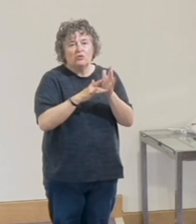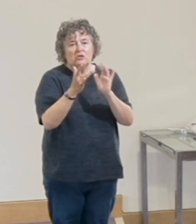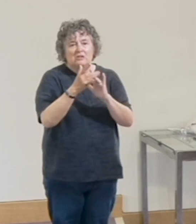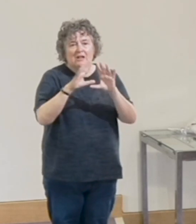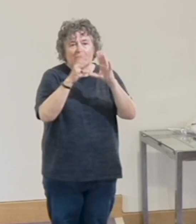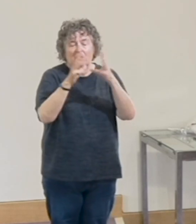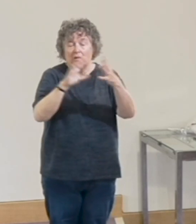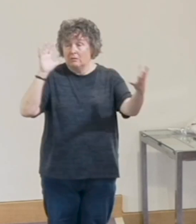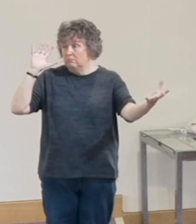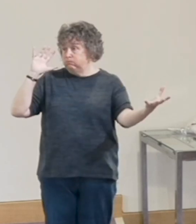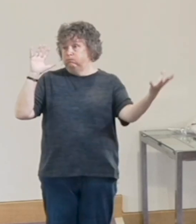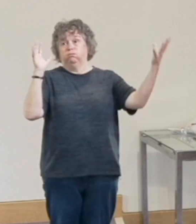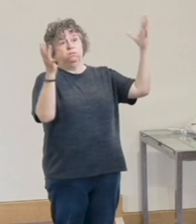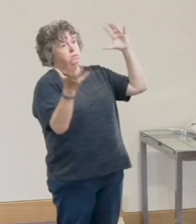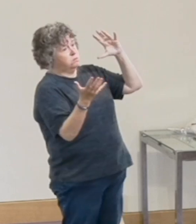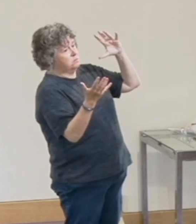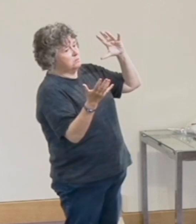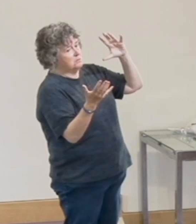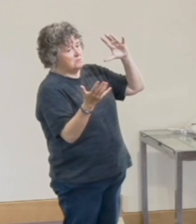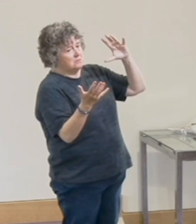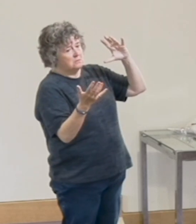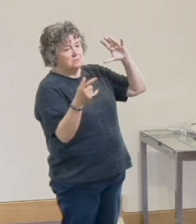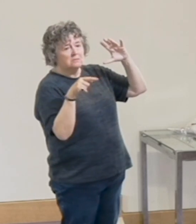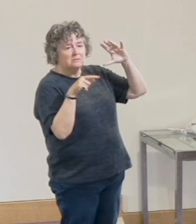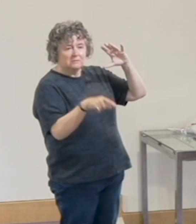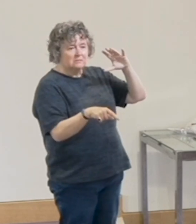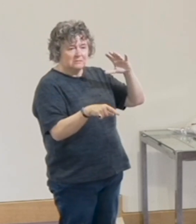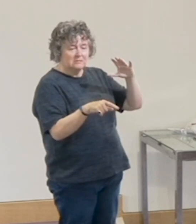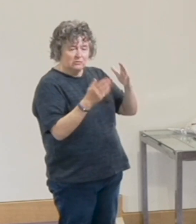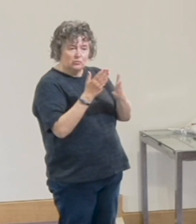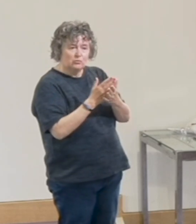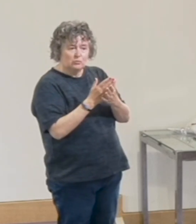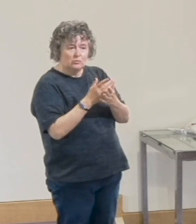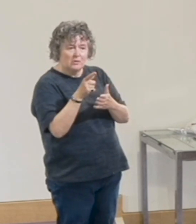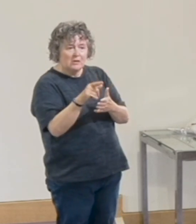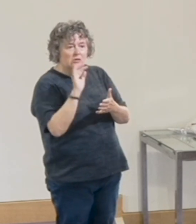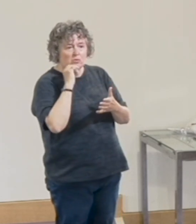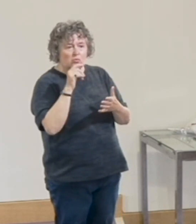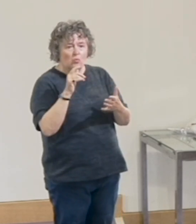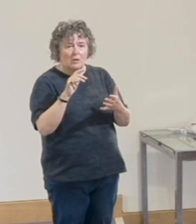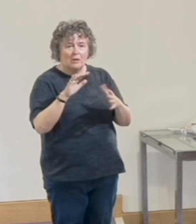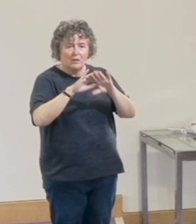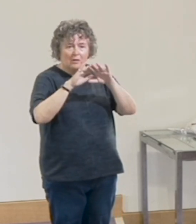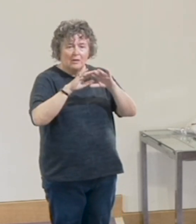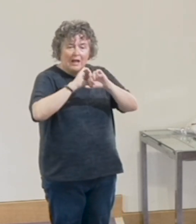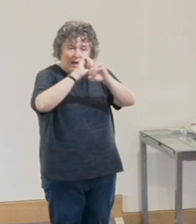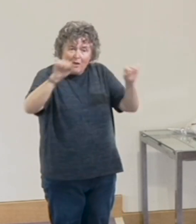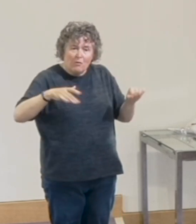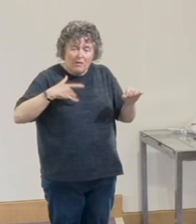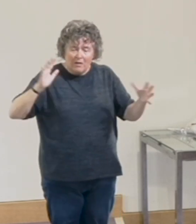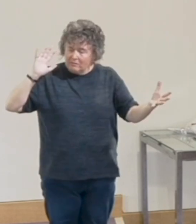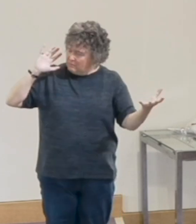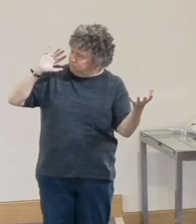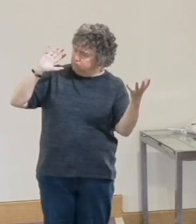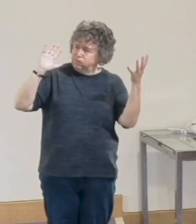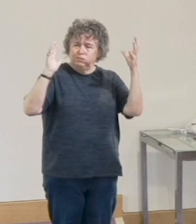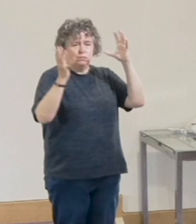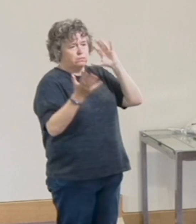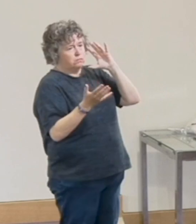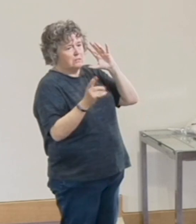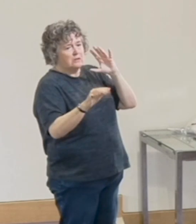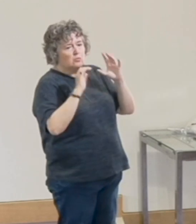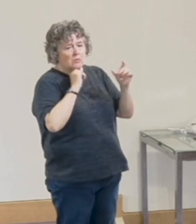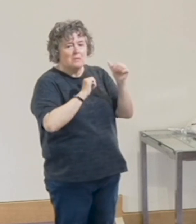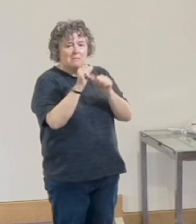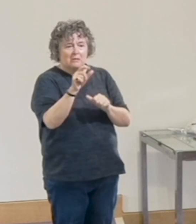that's why. Because this isn't what the devil wants to see. And we should be desiring what's best for everybody. So